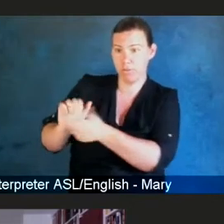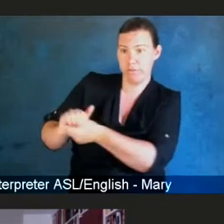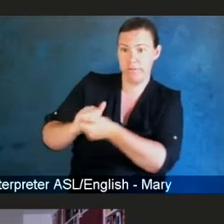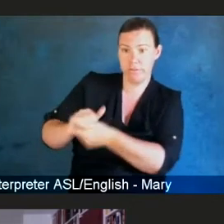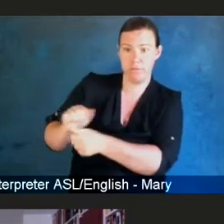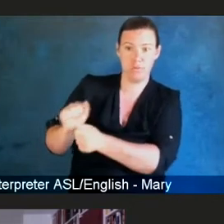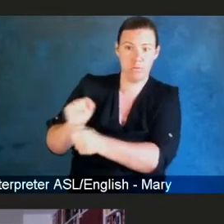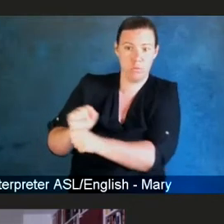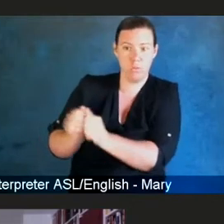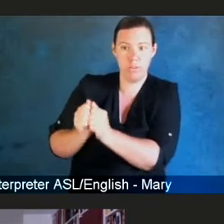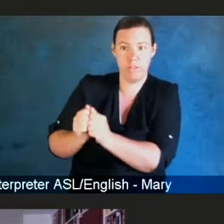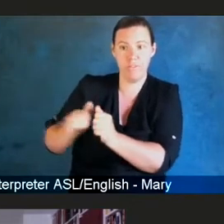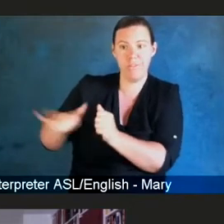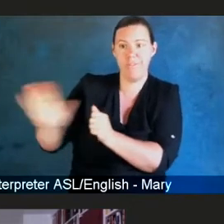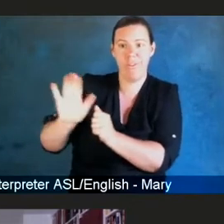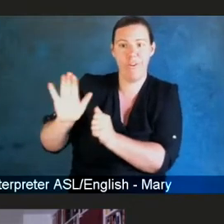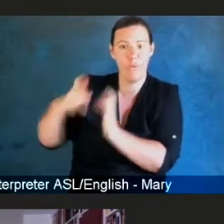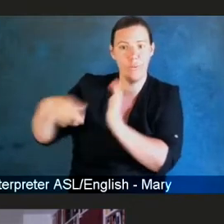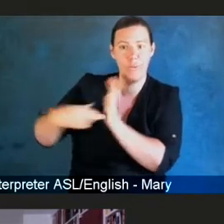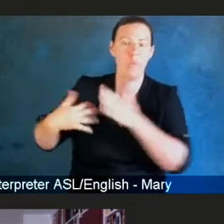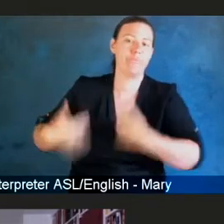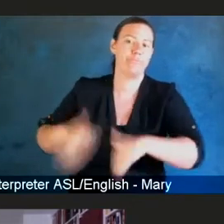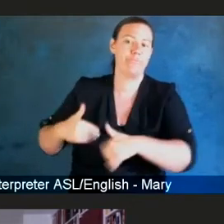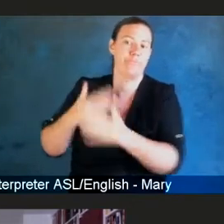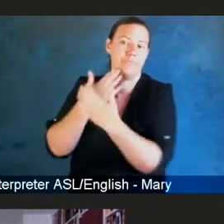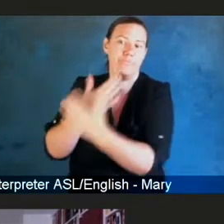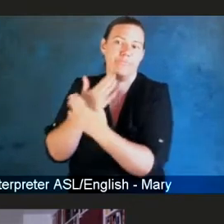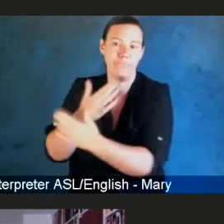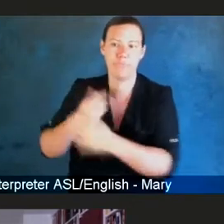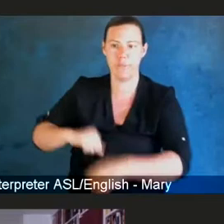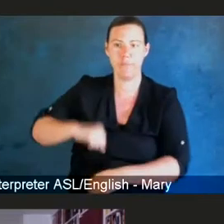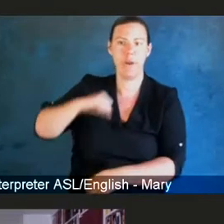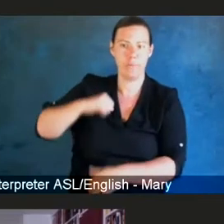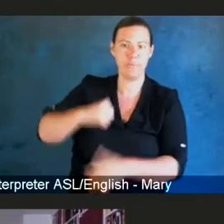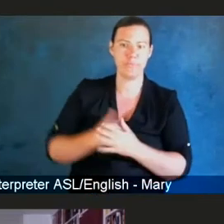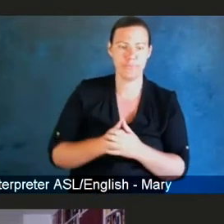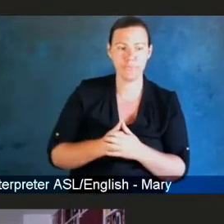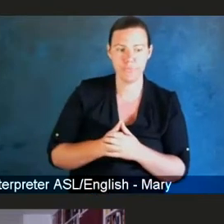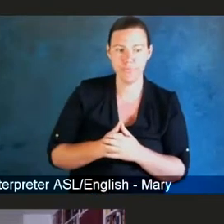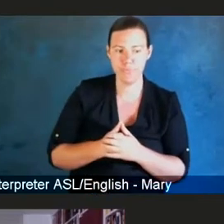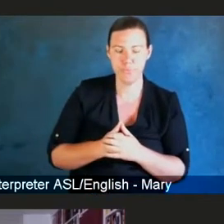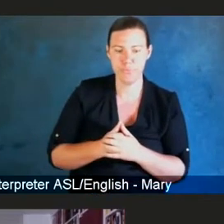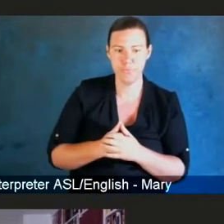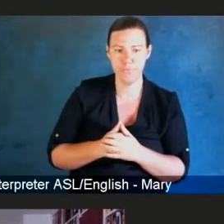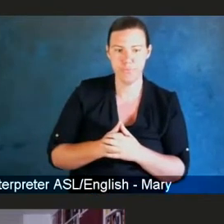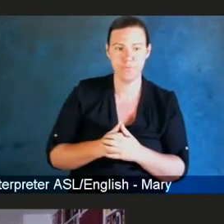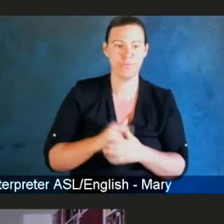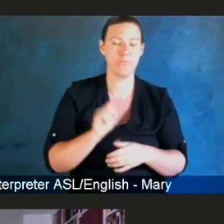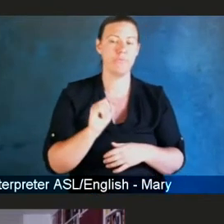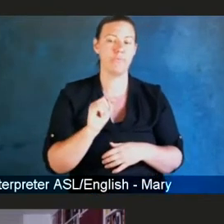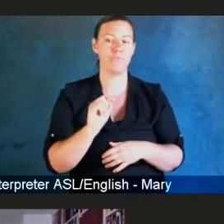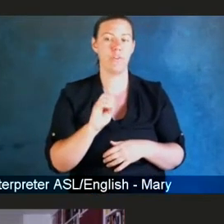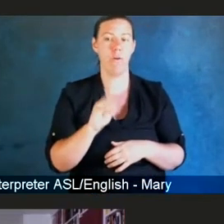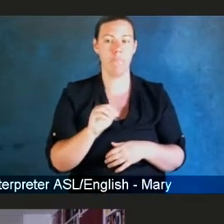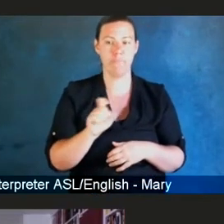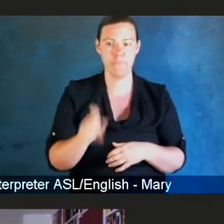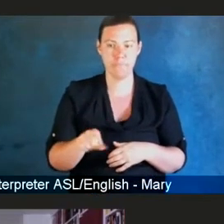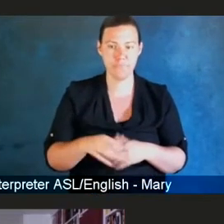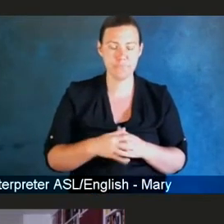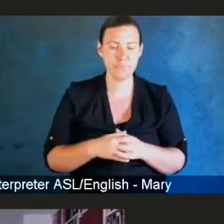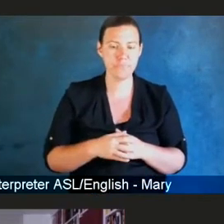And so, George, can you tell me what and when you knew that HIV